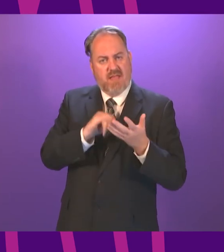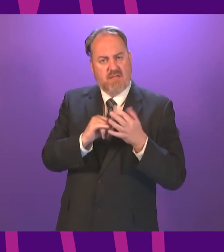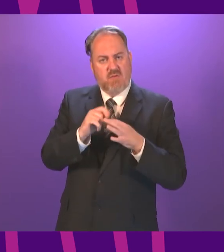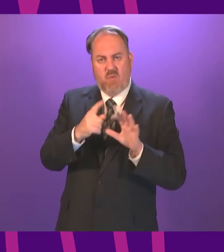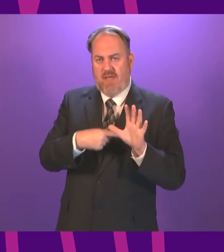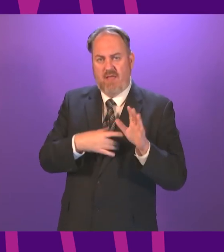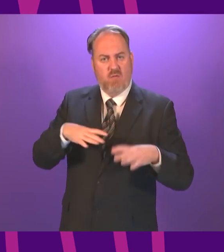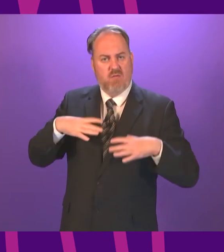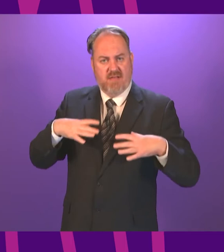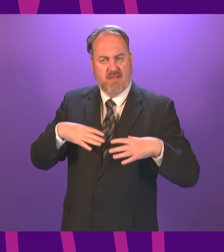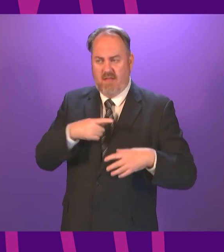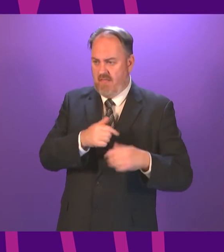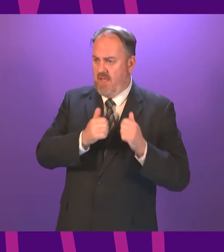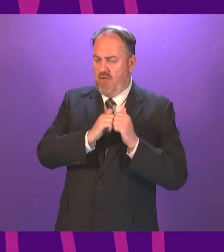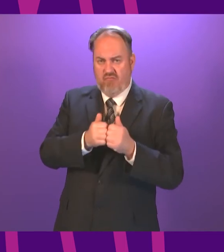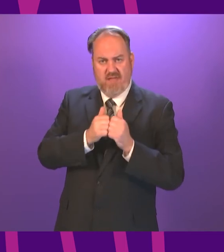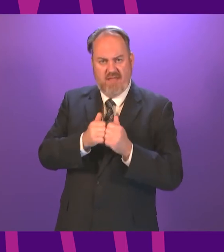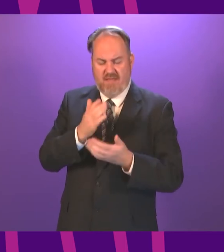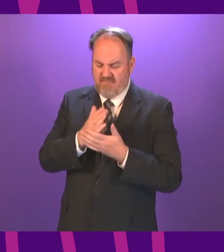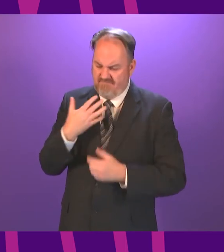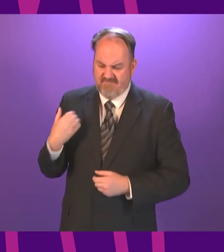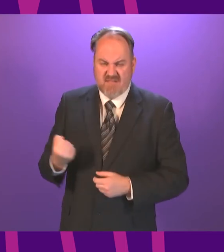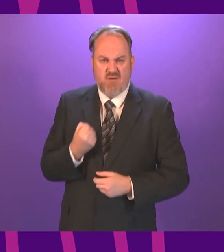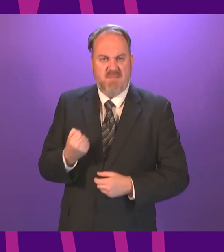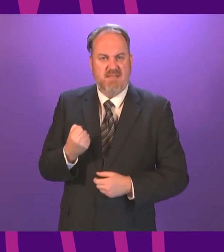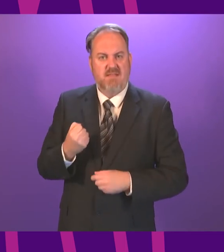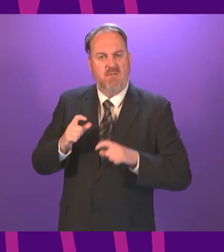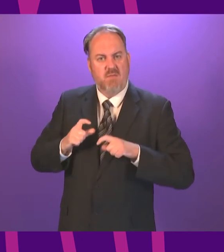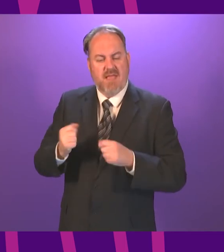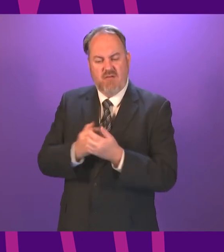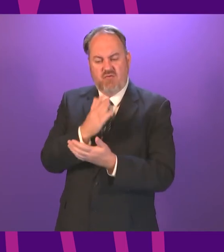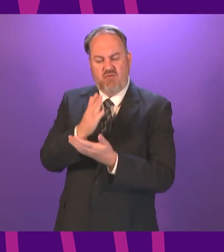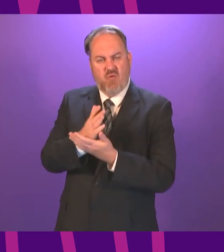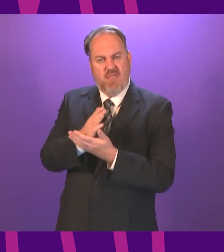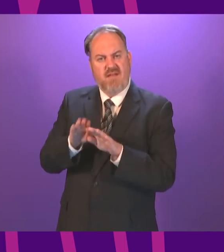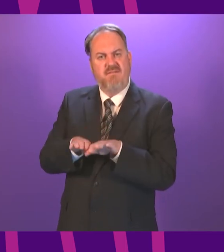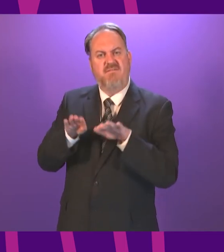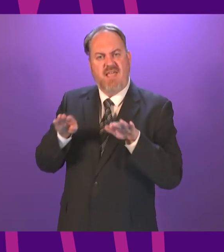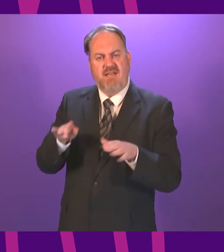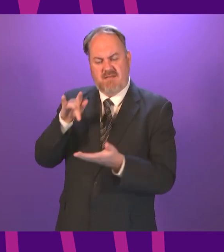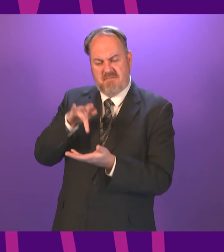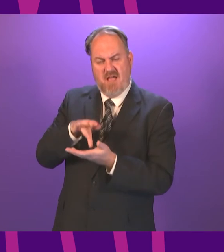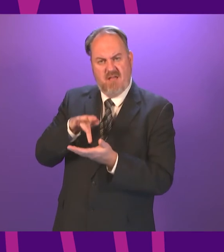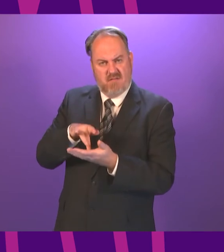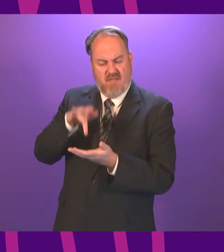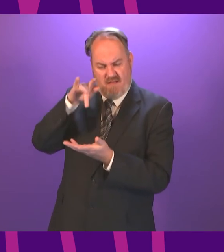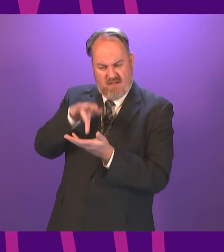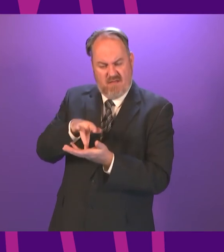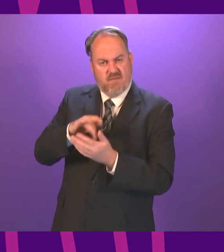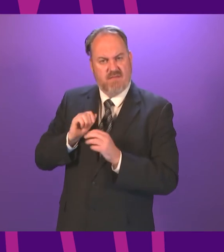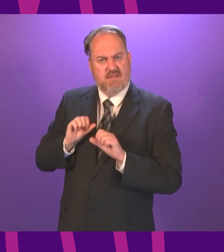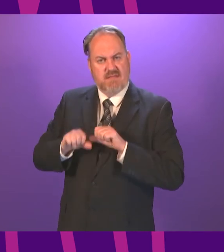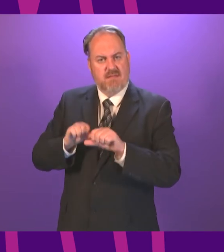which they absolutely share and have a determination to have right at the heart of the system. Will we have lessons to learn at the end of this process?